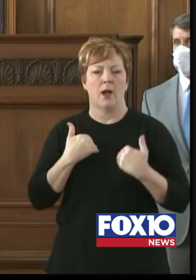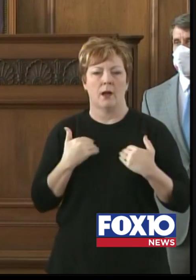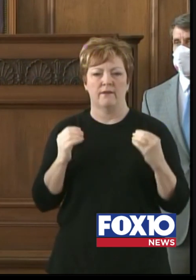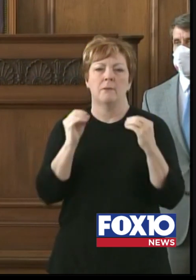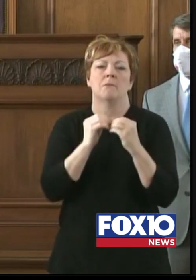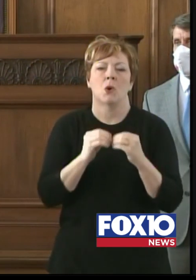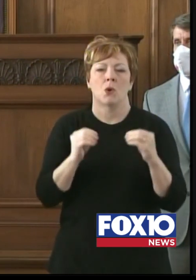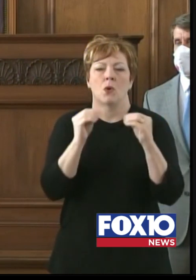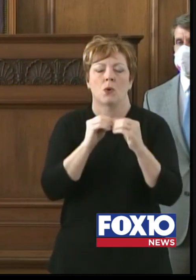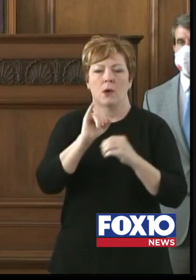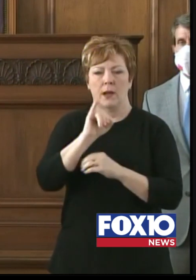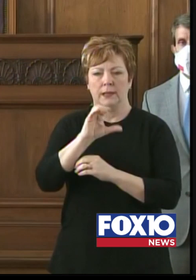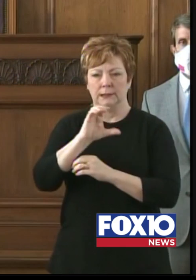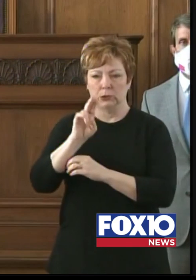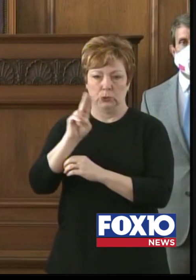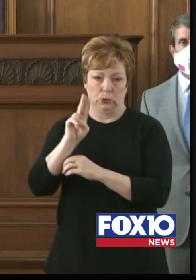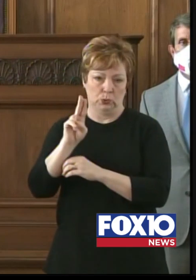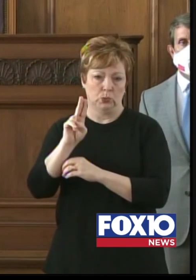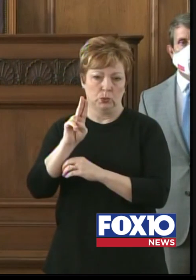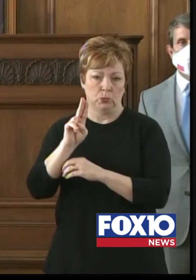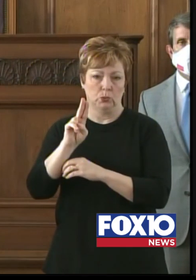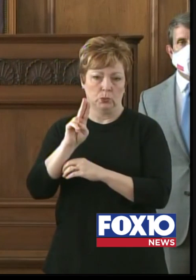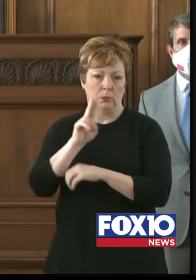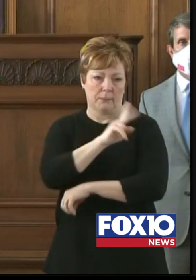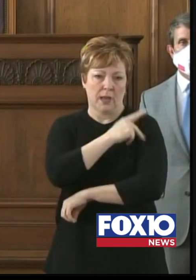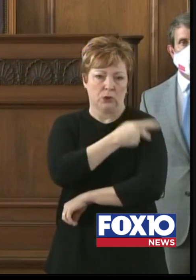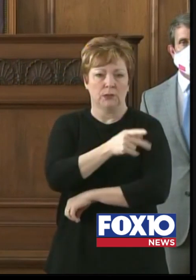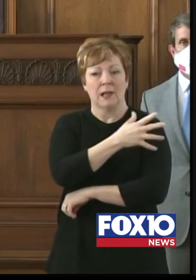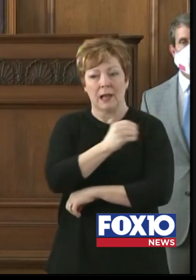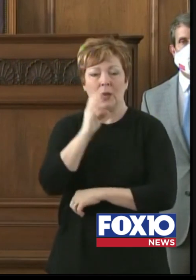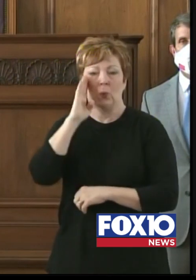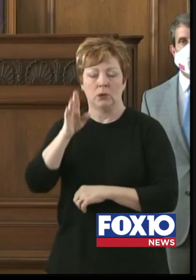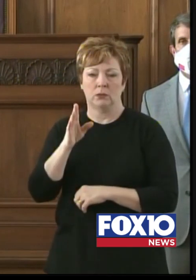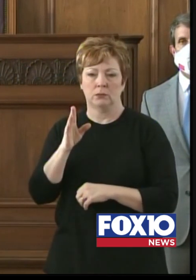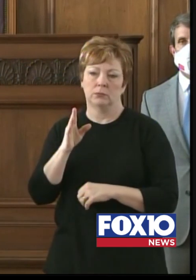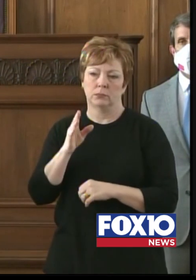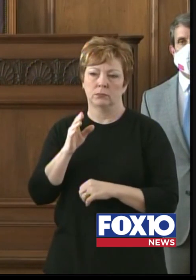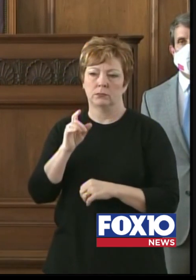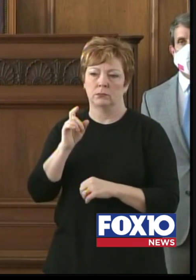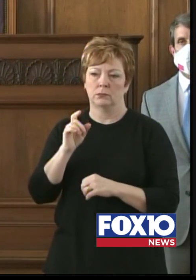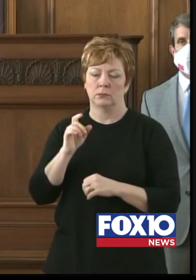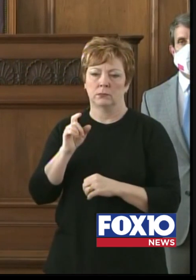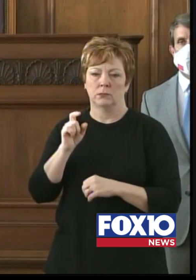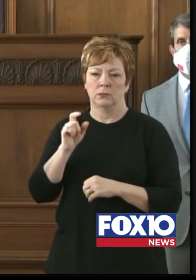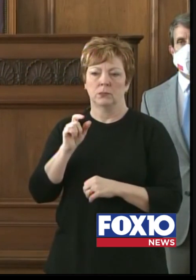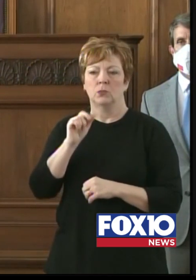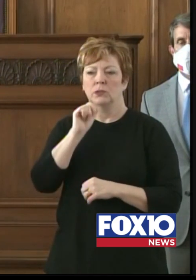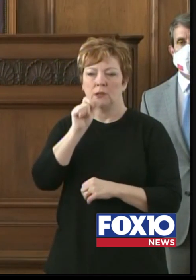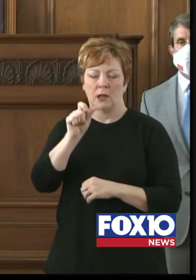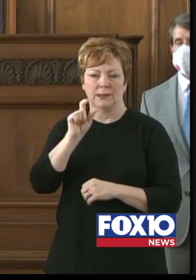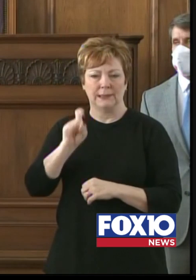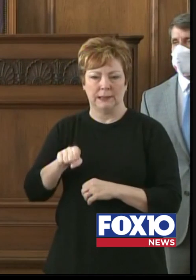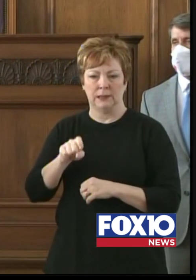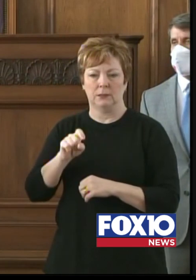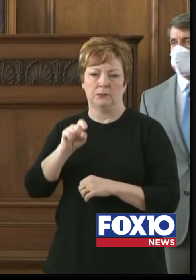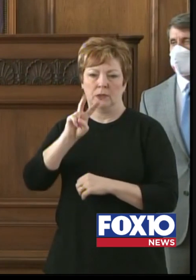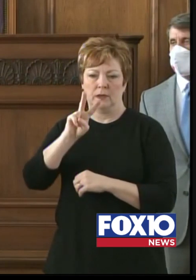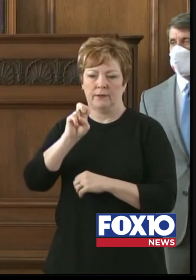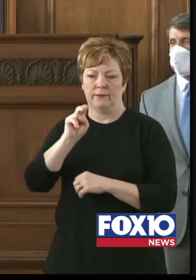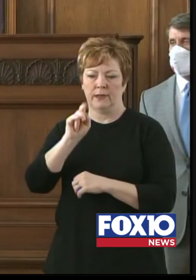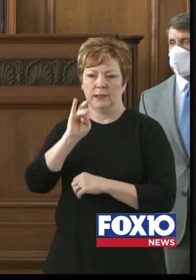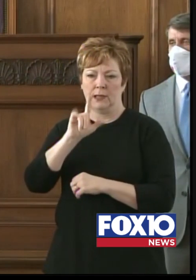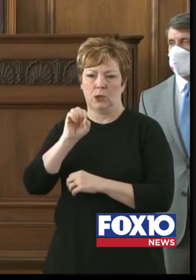ventilators, as we once believed, and that is sure good news for sure. While we have not seen a decrease in the amount of newly